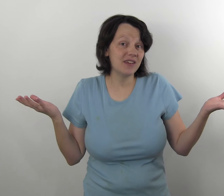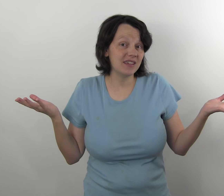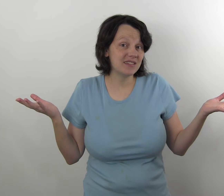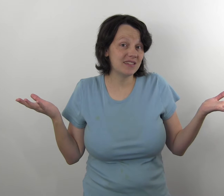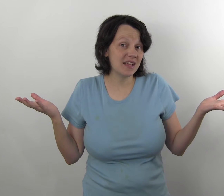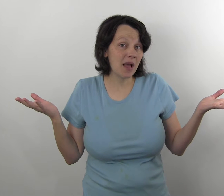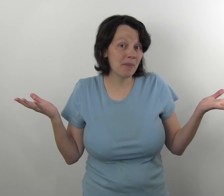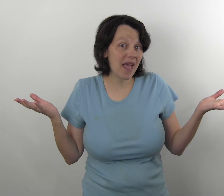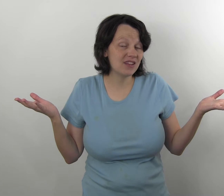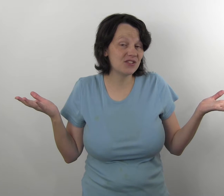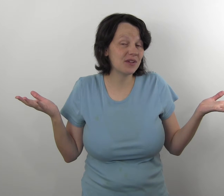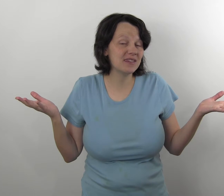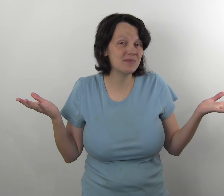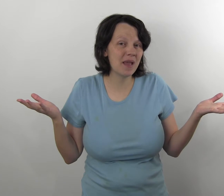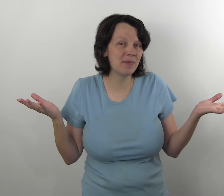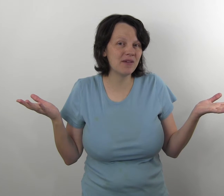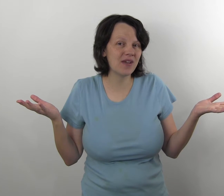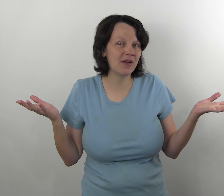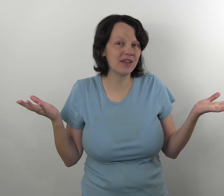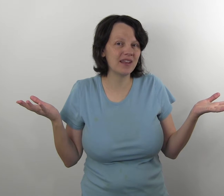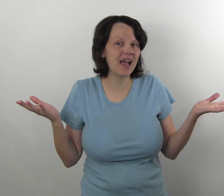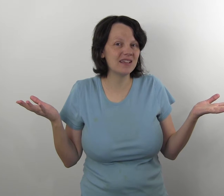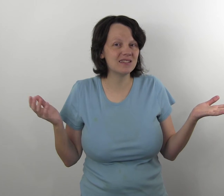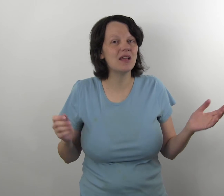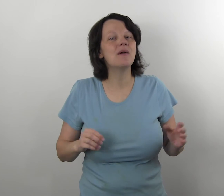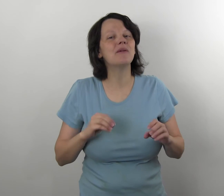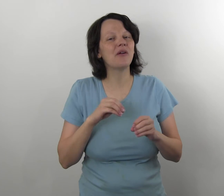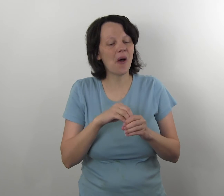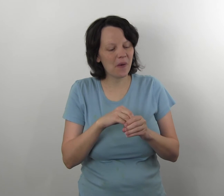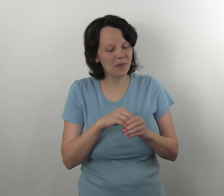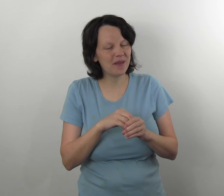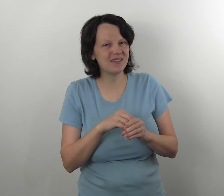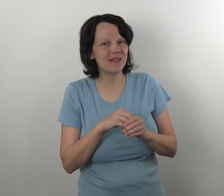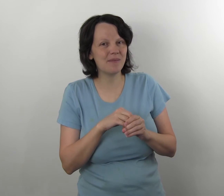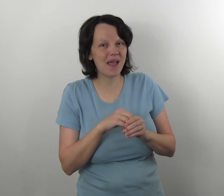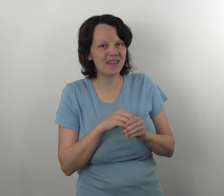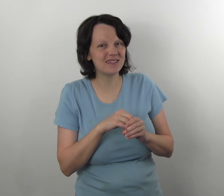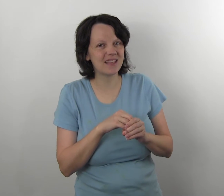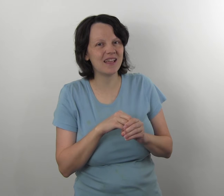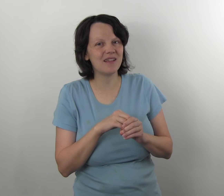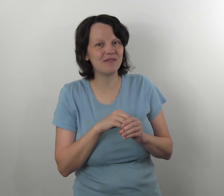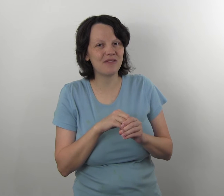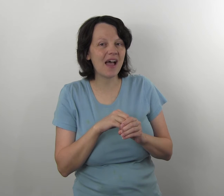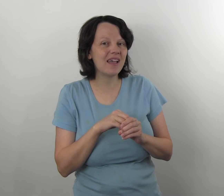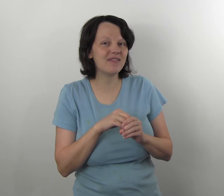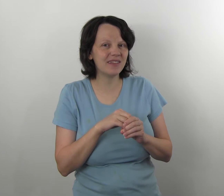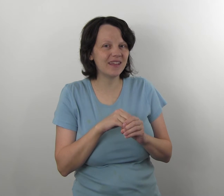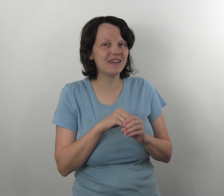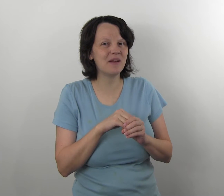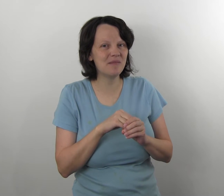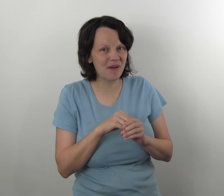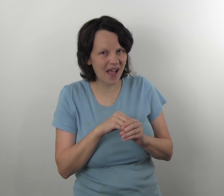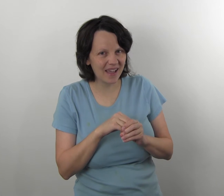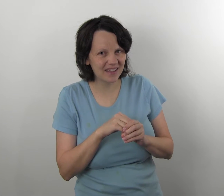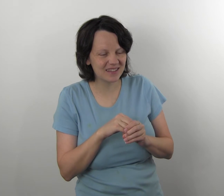Feasting on pantries may be very nice But home is the best, say the five little mice